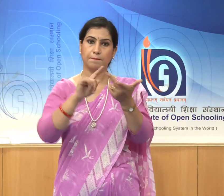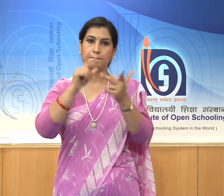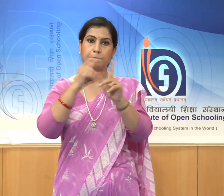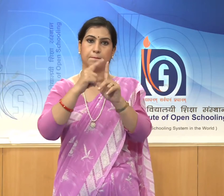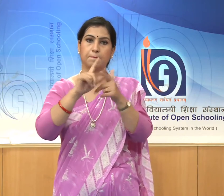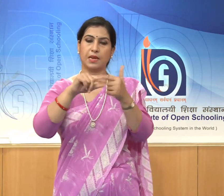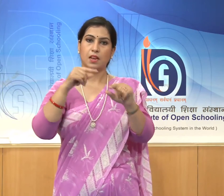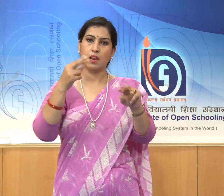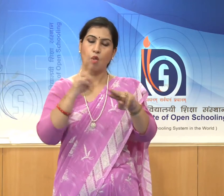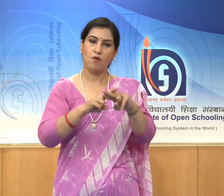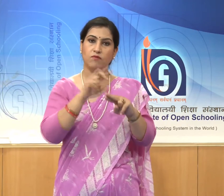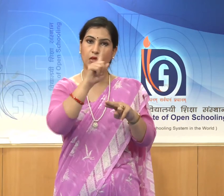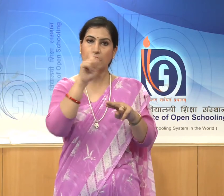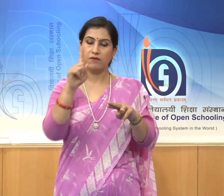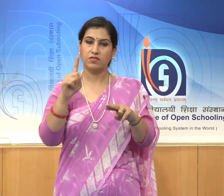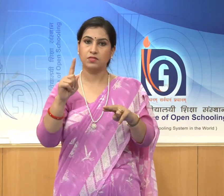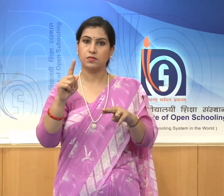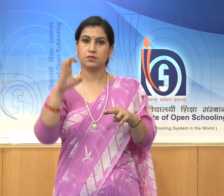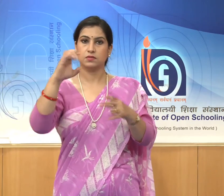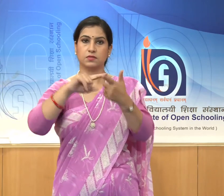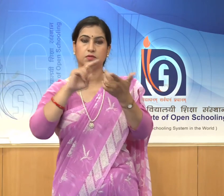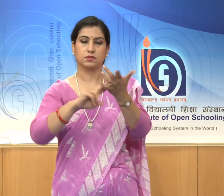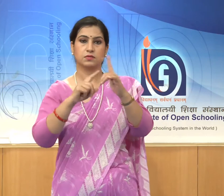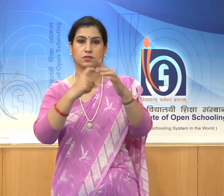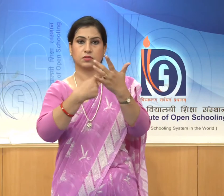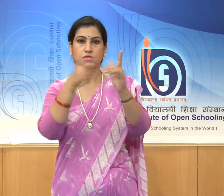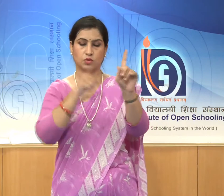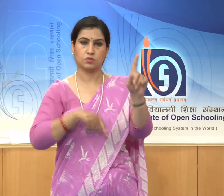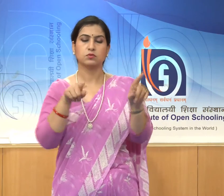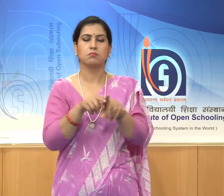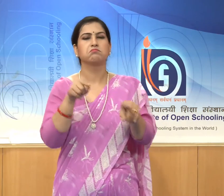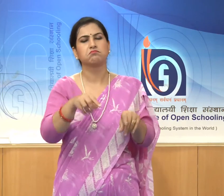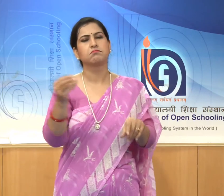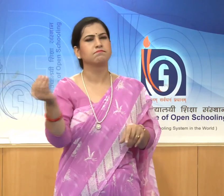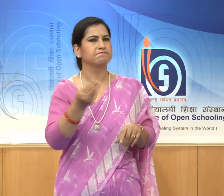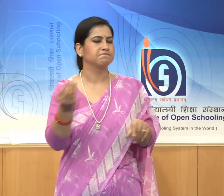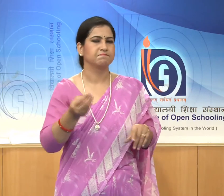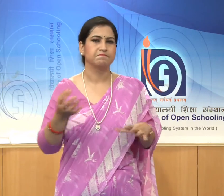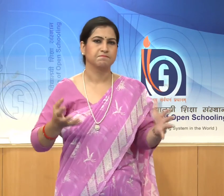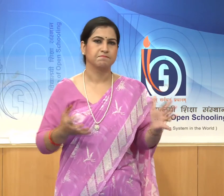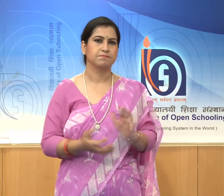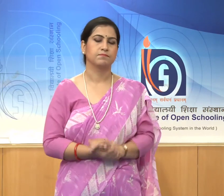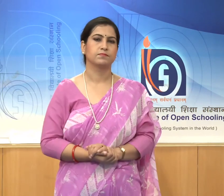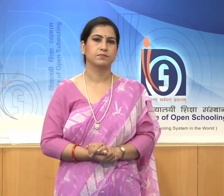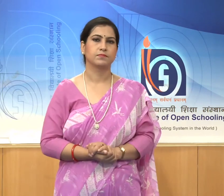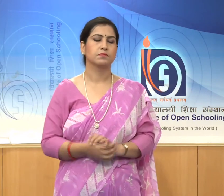and is generally considered